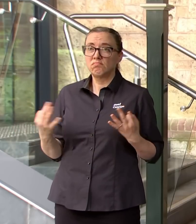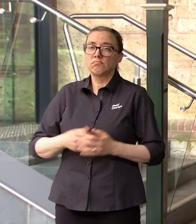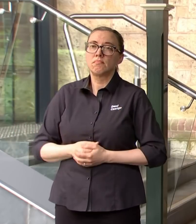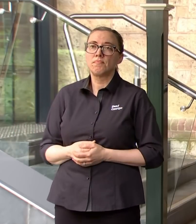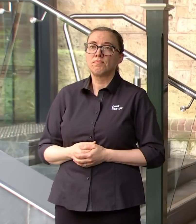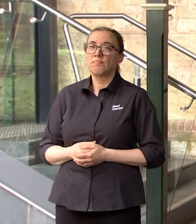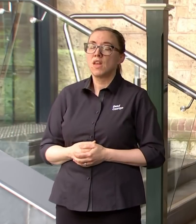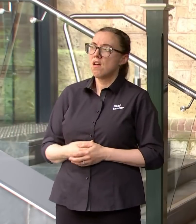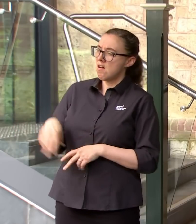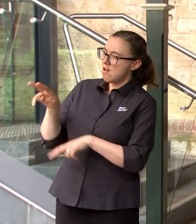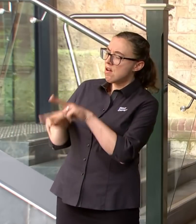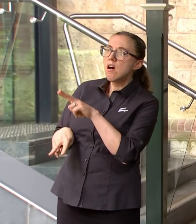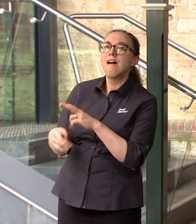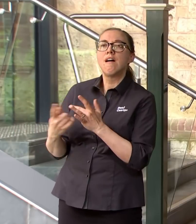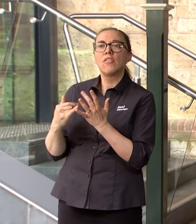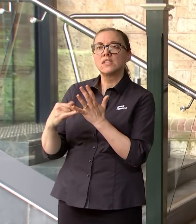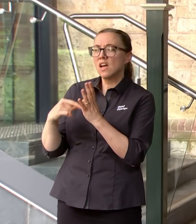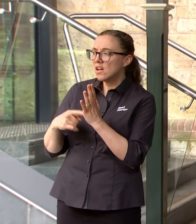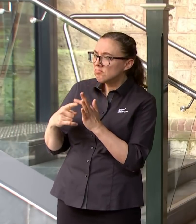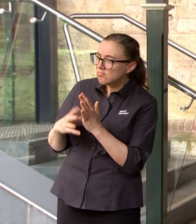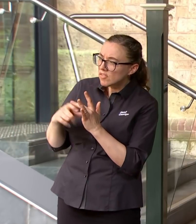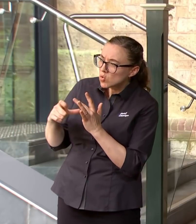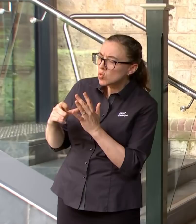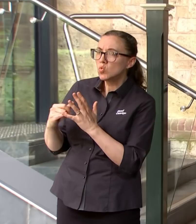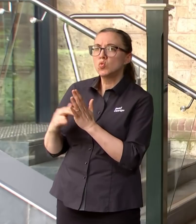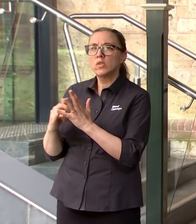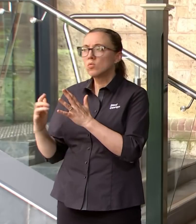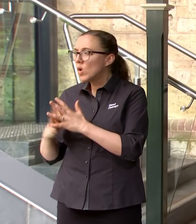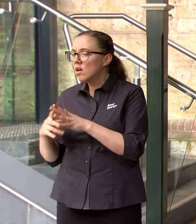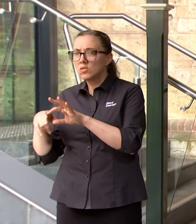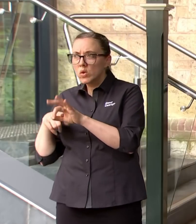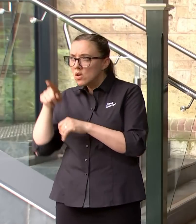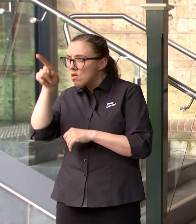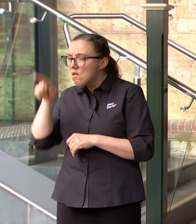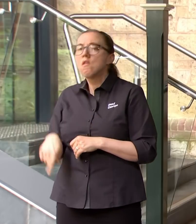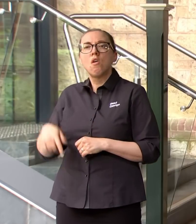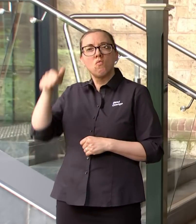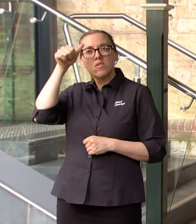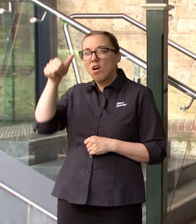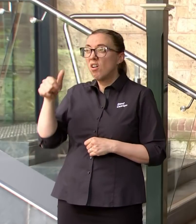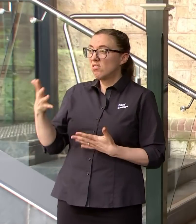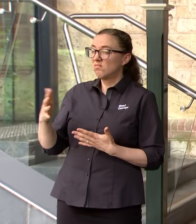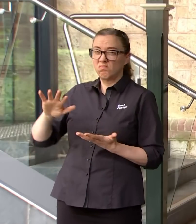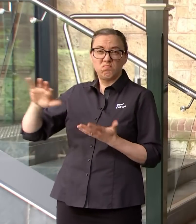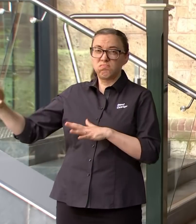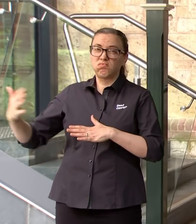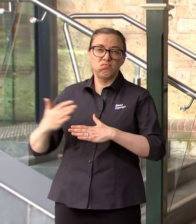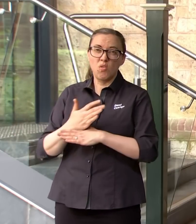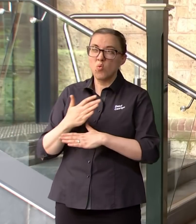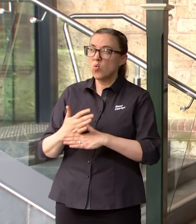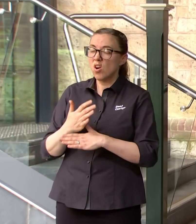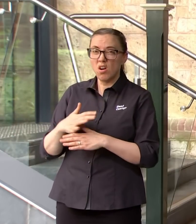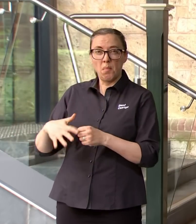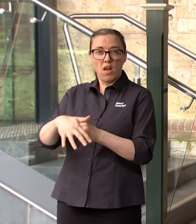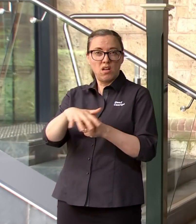likely to see a lot more of it there are going to be disruptions because workforces are being disrupted and it's much better for